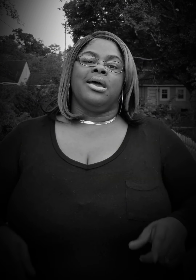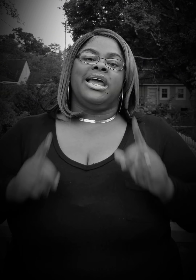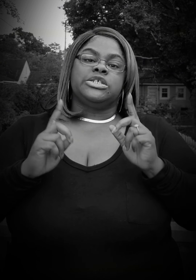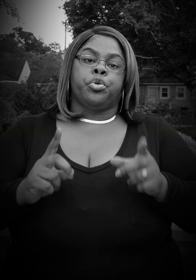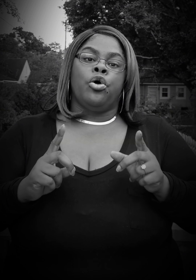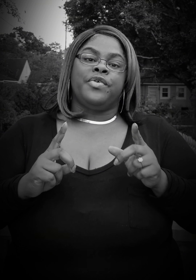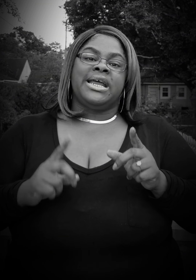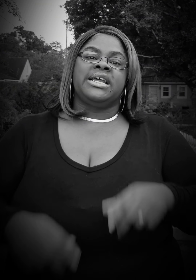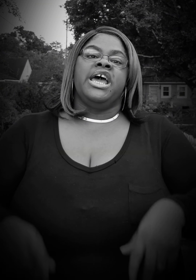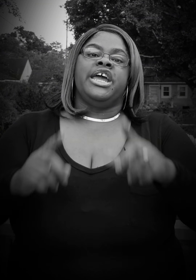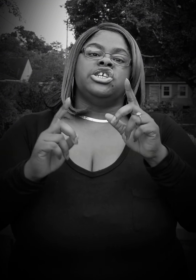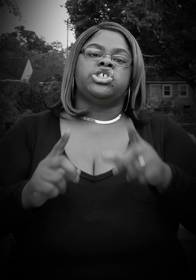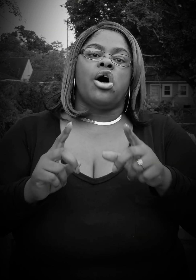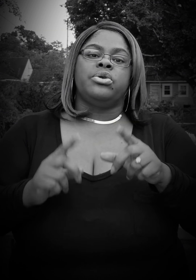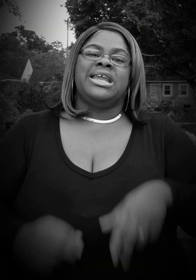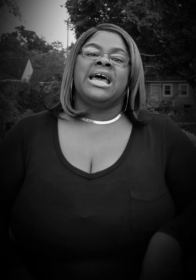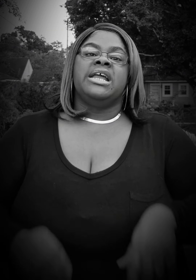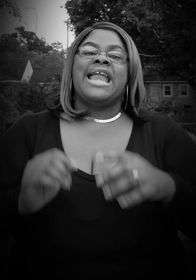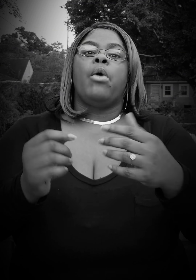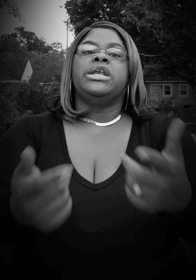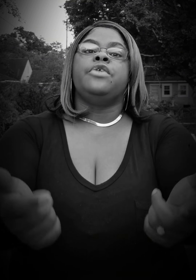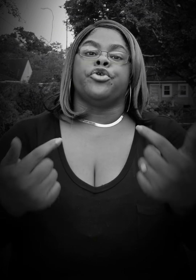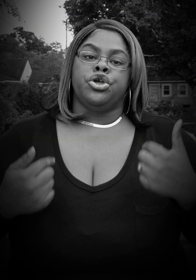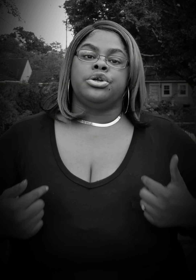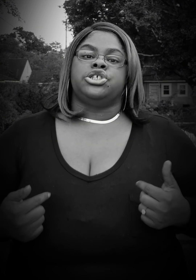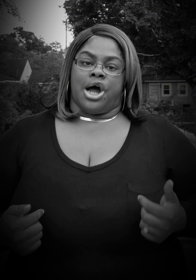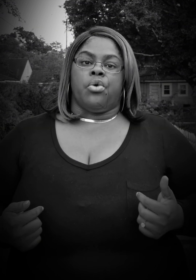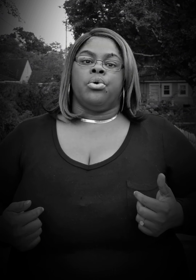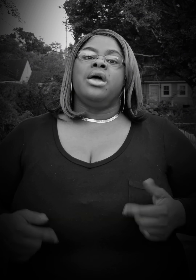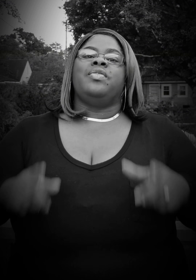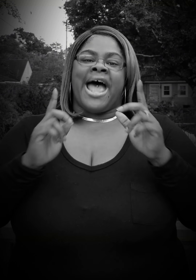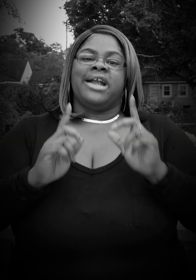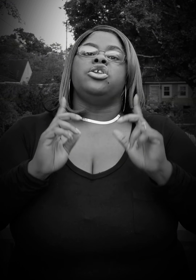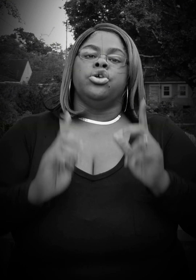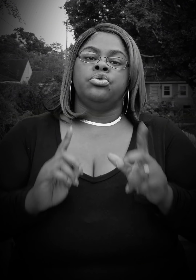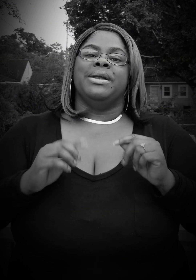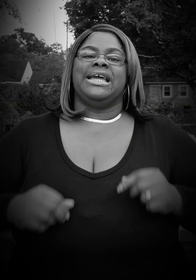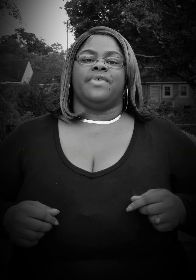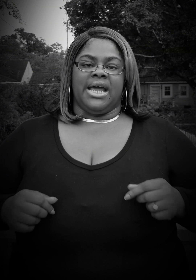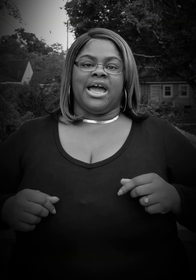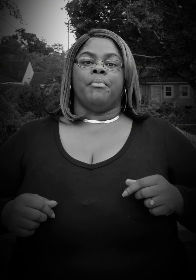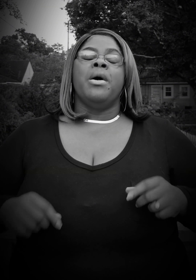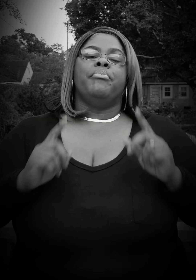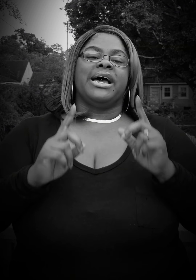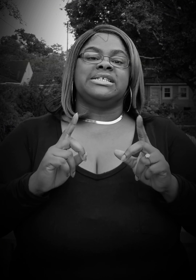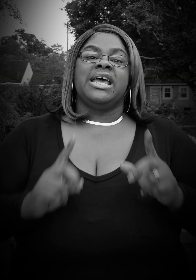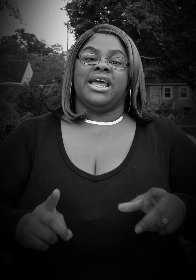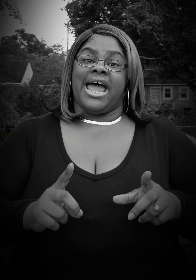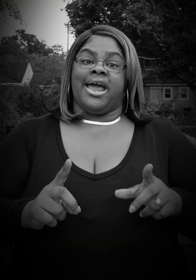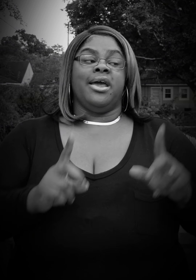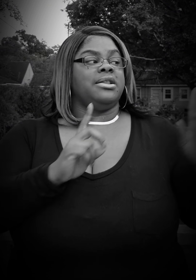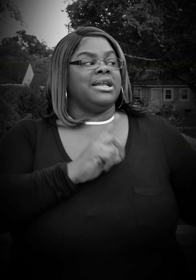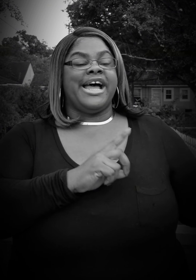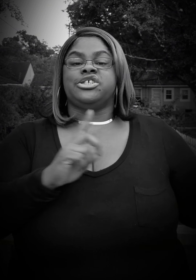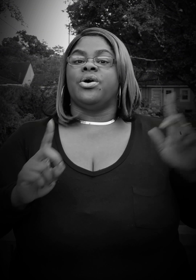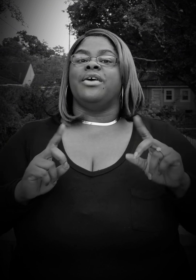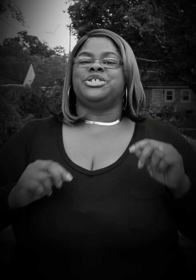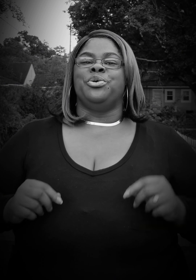He's proven it. He's shown it. Now we need for you to show that you believe in him because, hey, the lesser of two